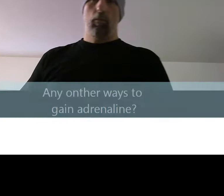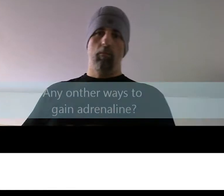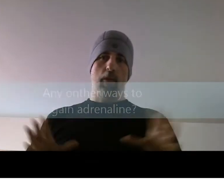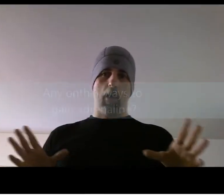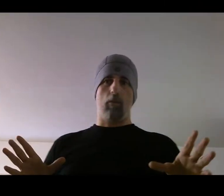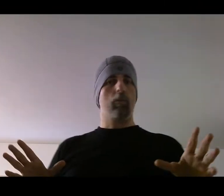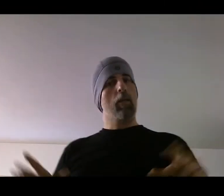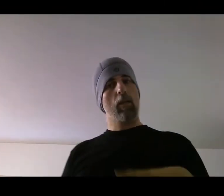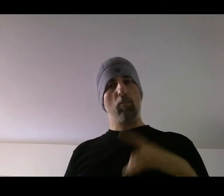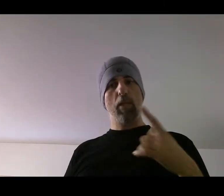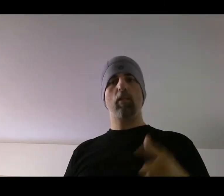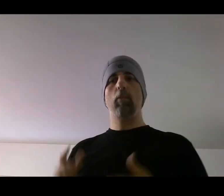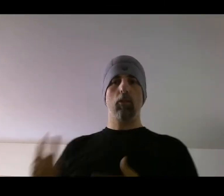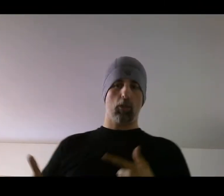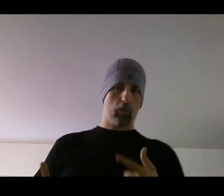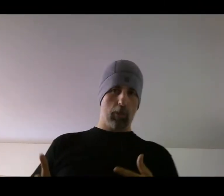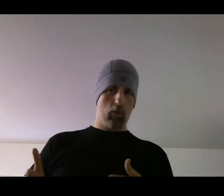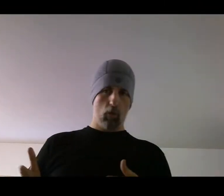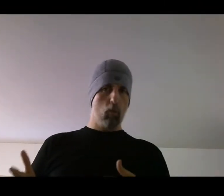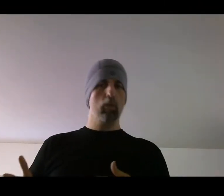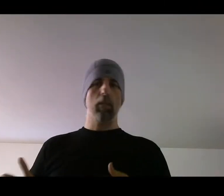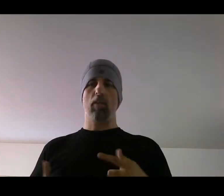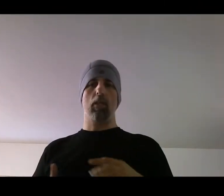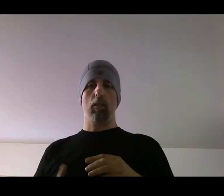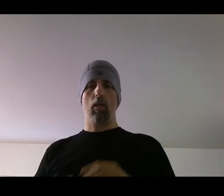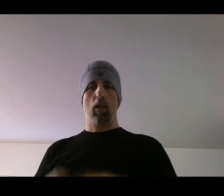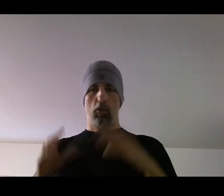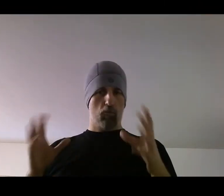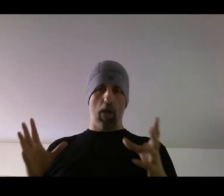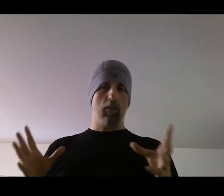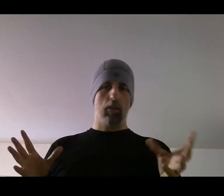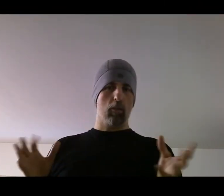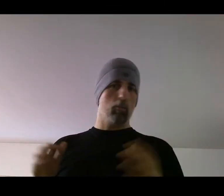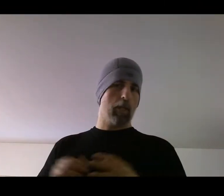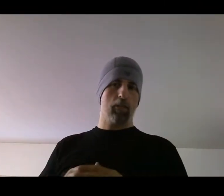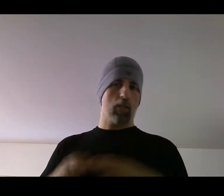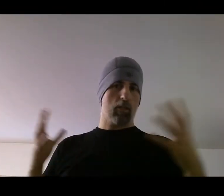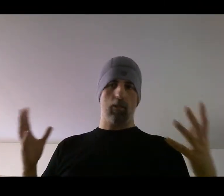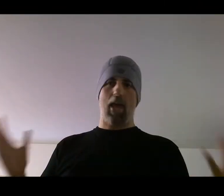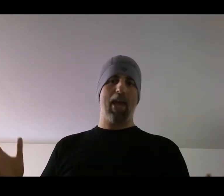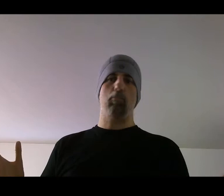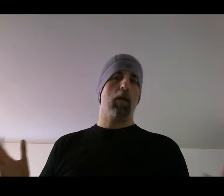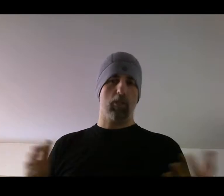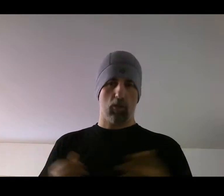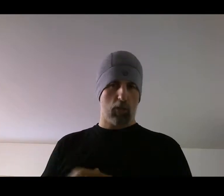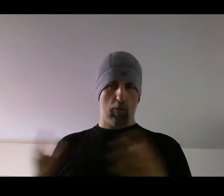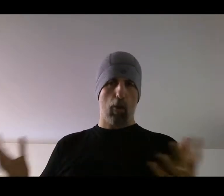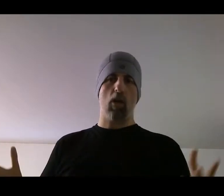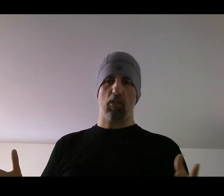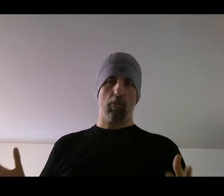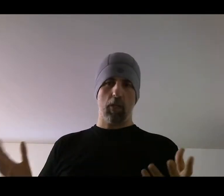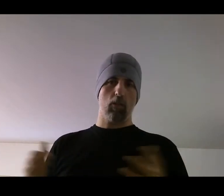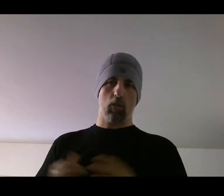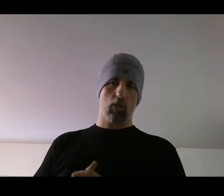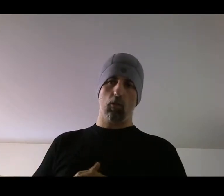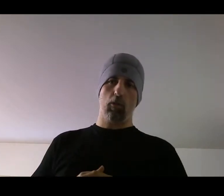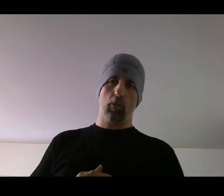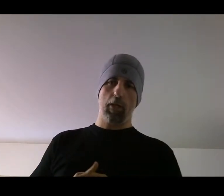Now, it may seem a little extreme to only be giving adrenaline to the players as they land punches. There's other positive things you can do in the ring.